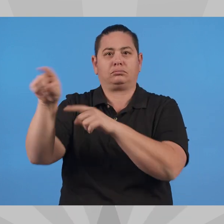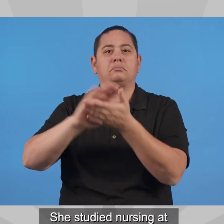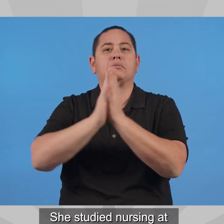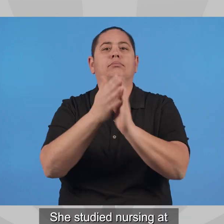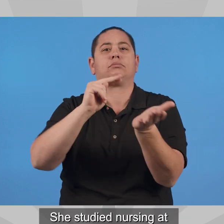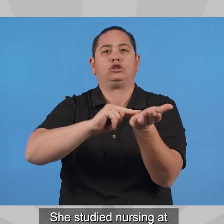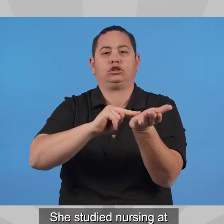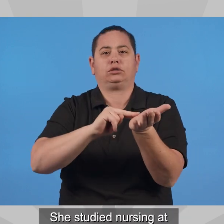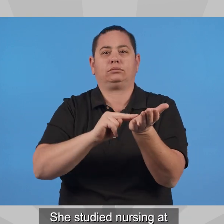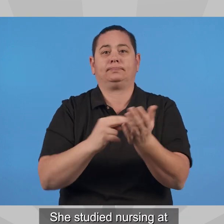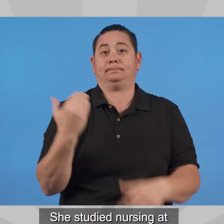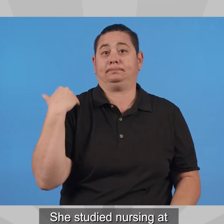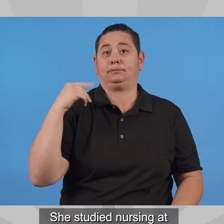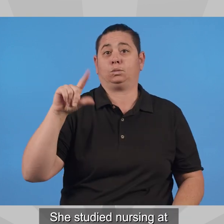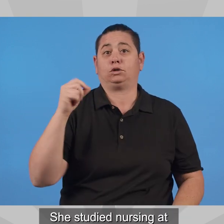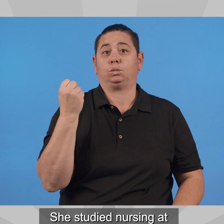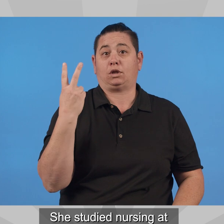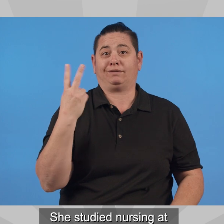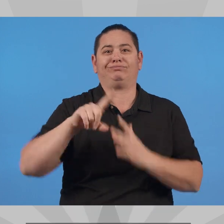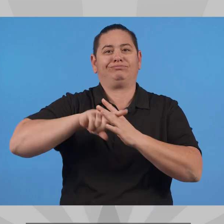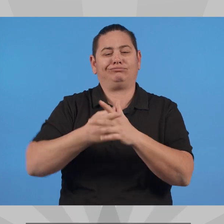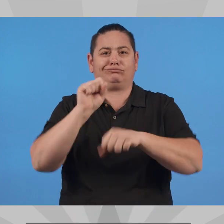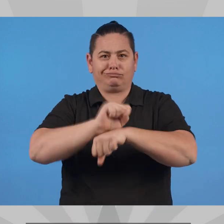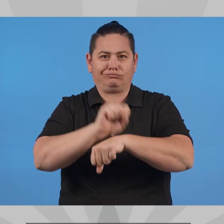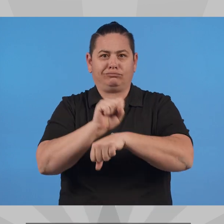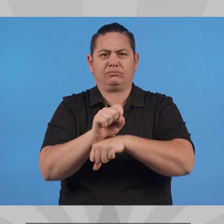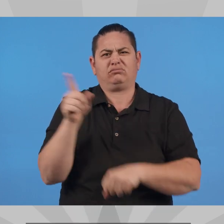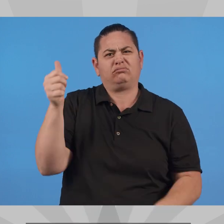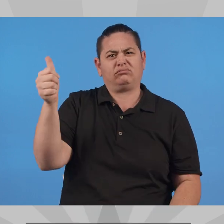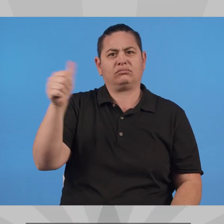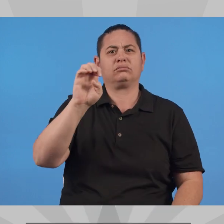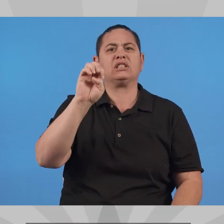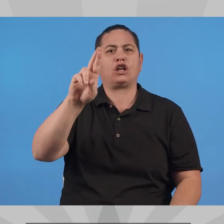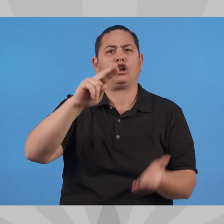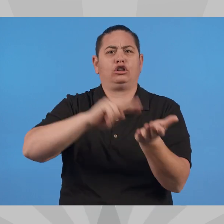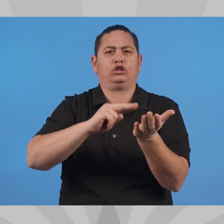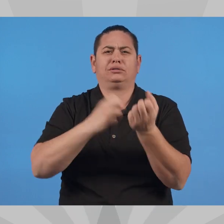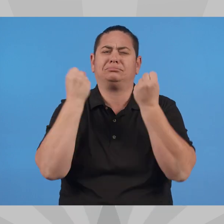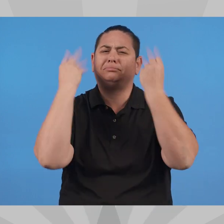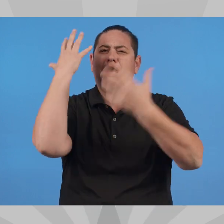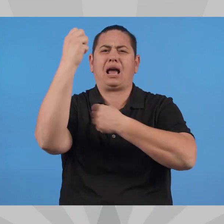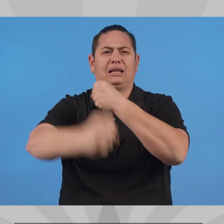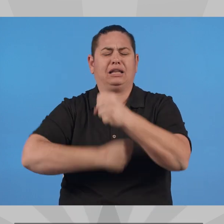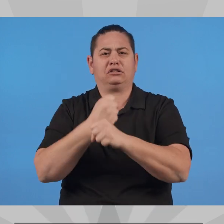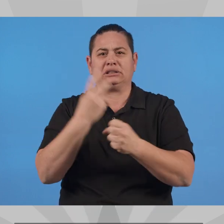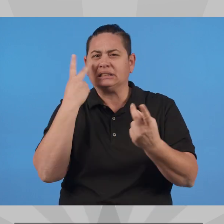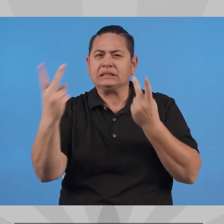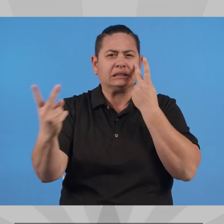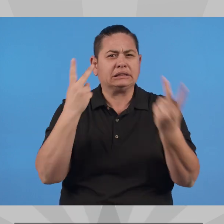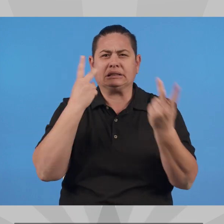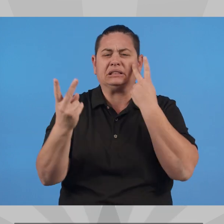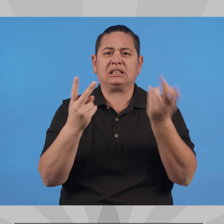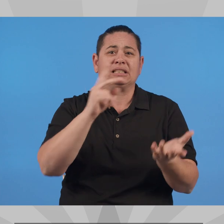She studied nursing at Grand Canyon University and began her career in 2012. In her many